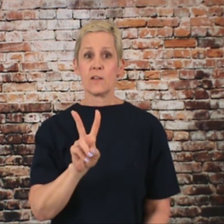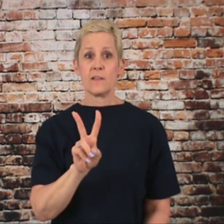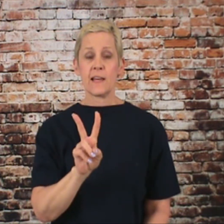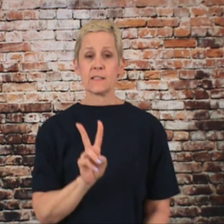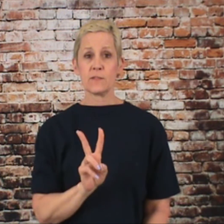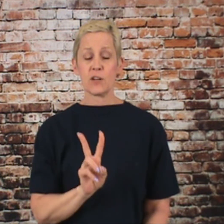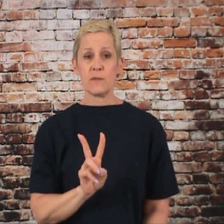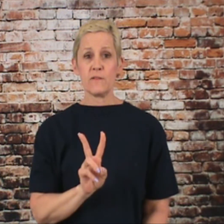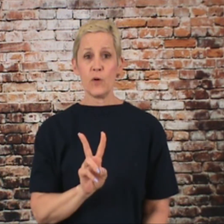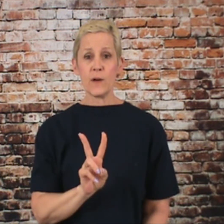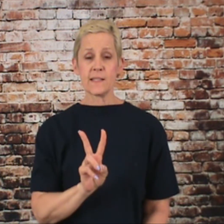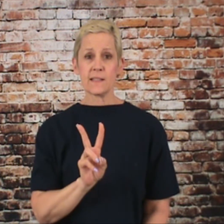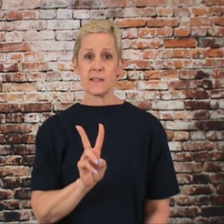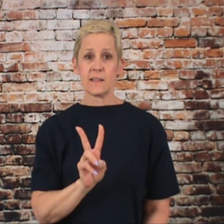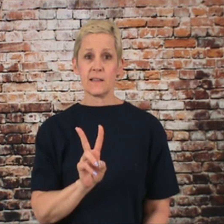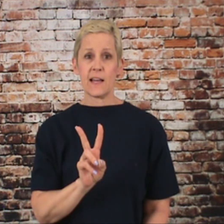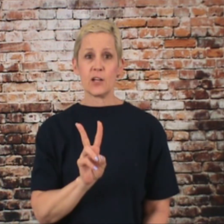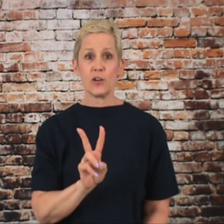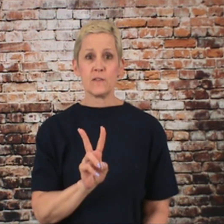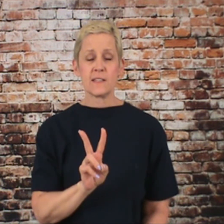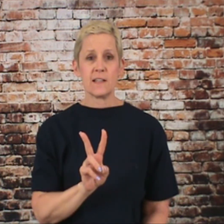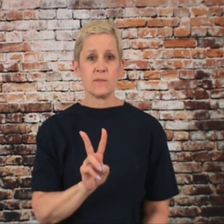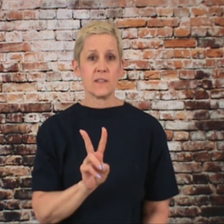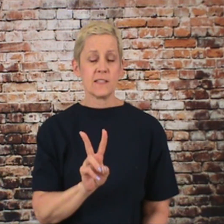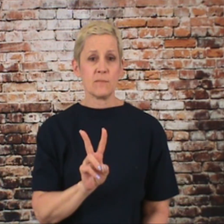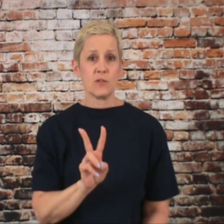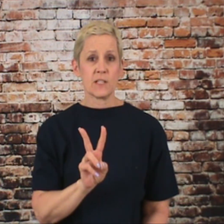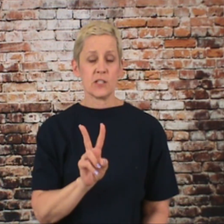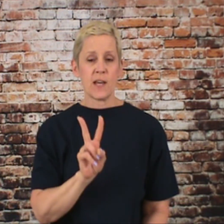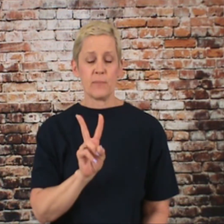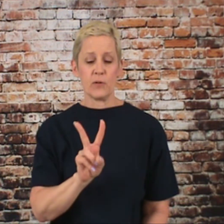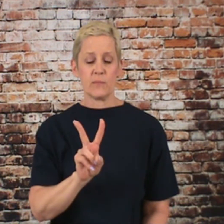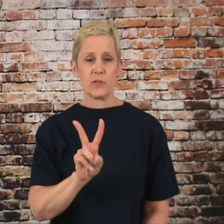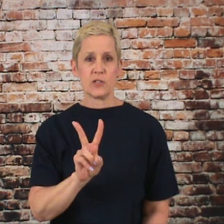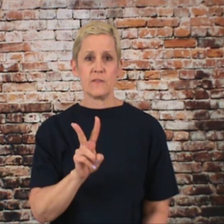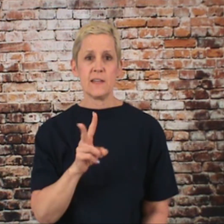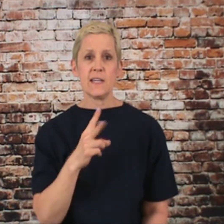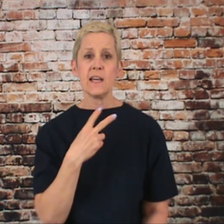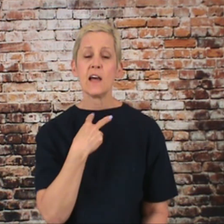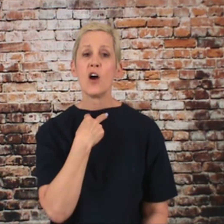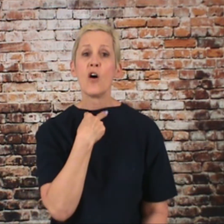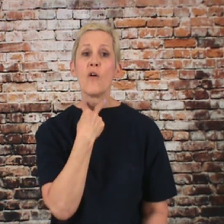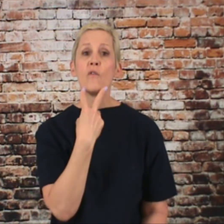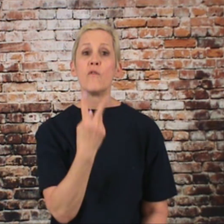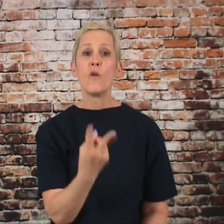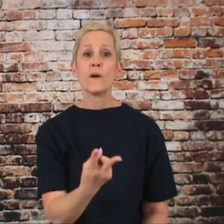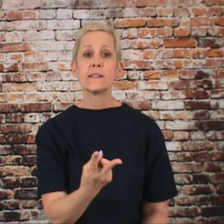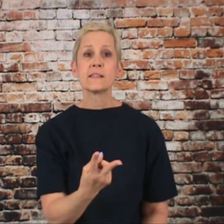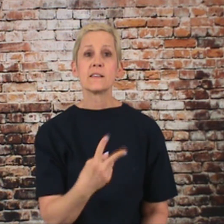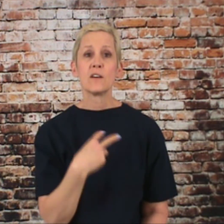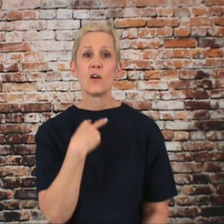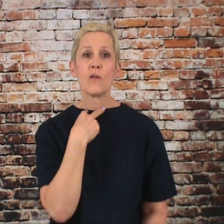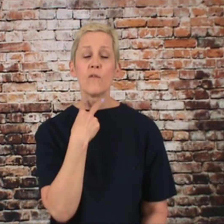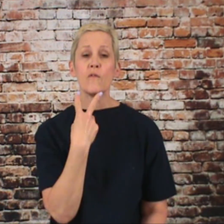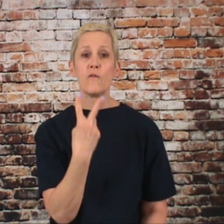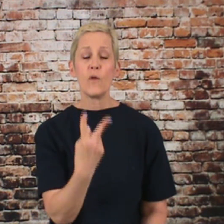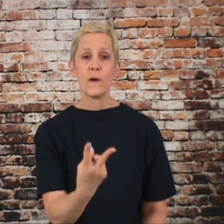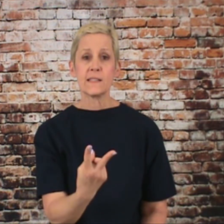Next one's going to be voice. I know you've seen this in music in chapel. Put your V. Voice. Voice.